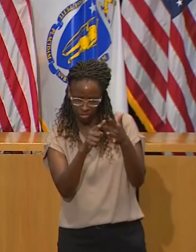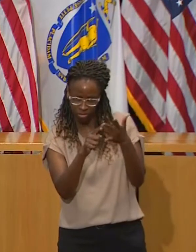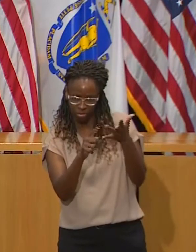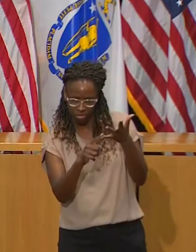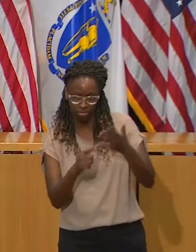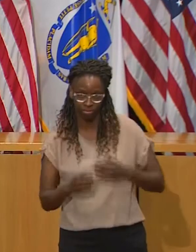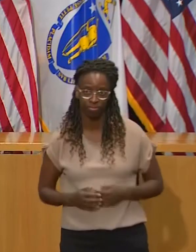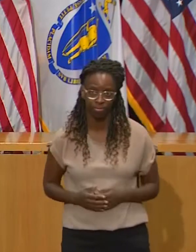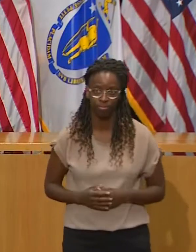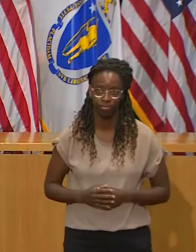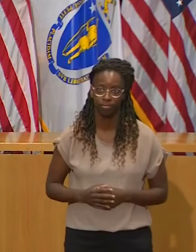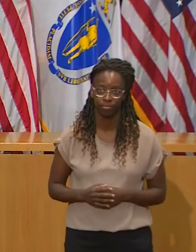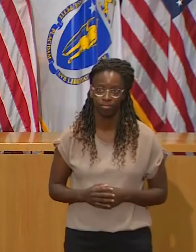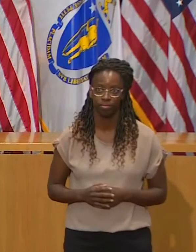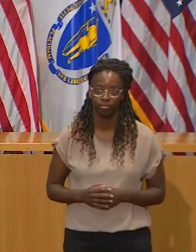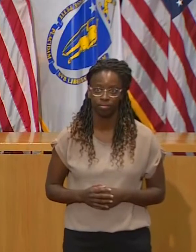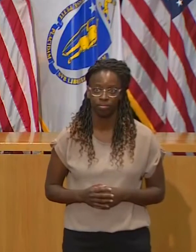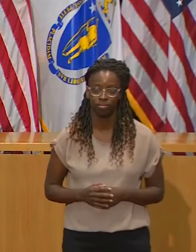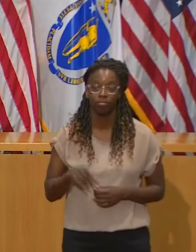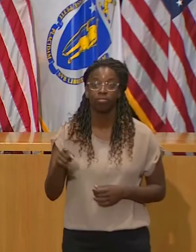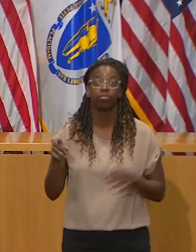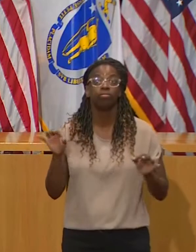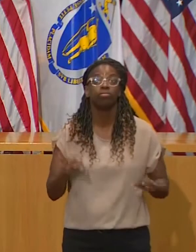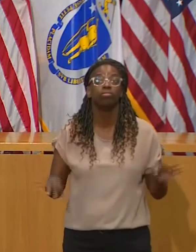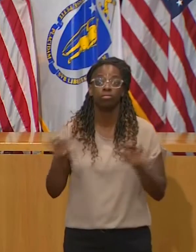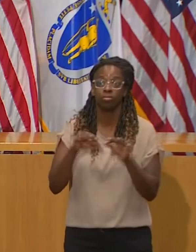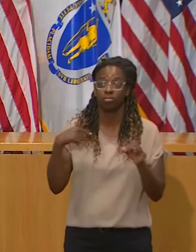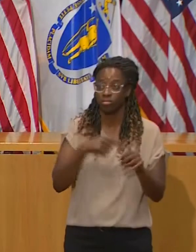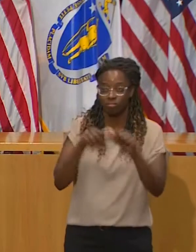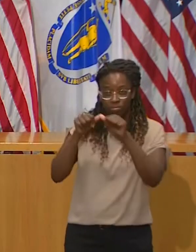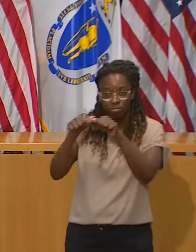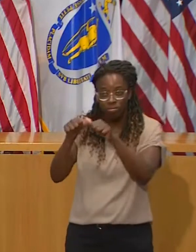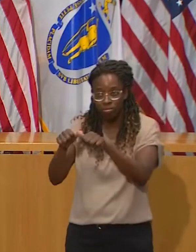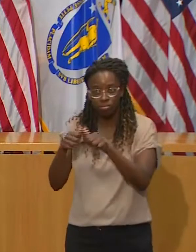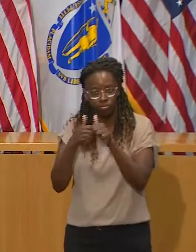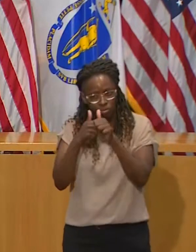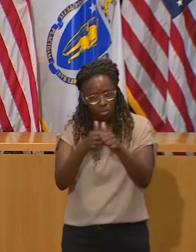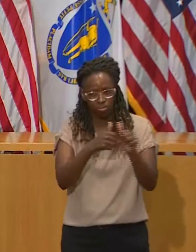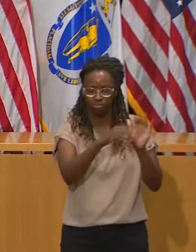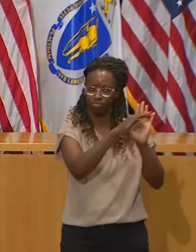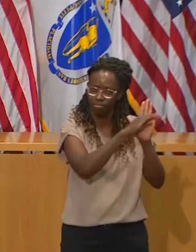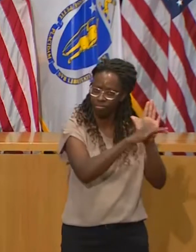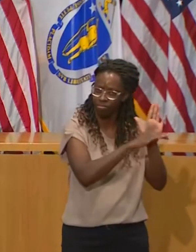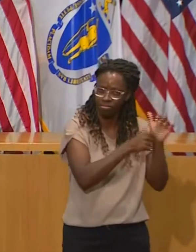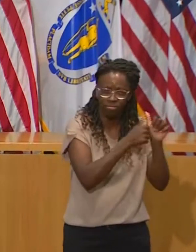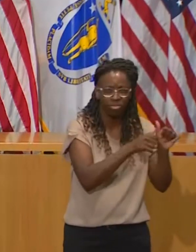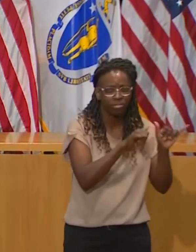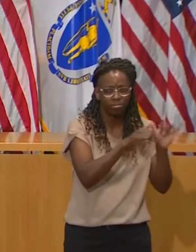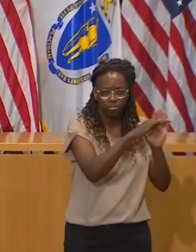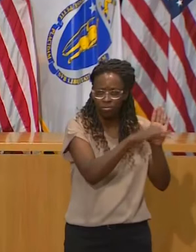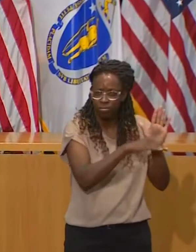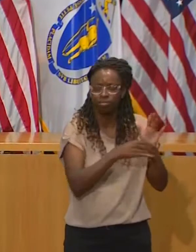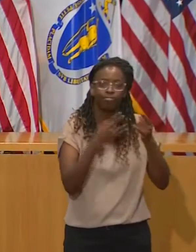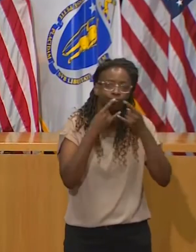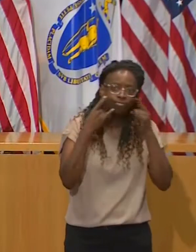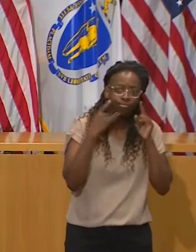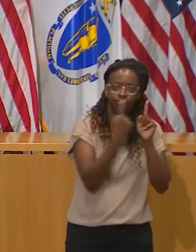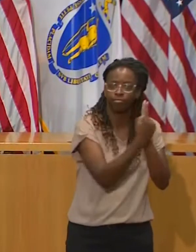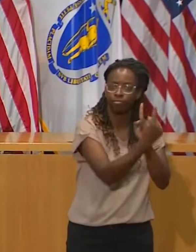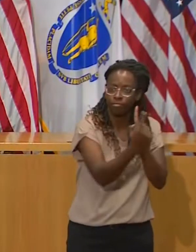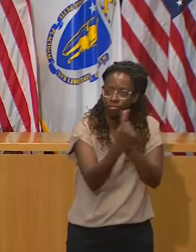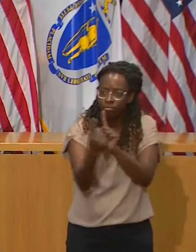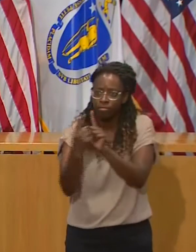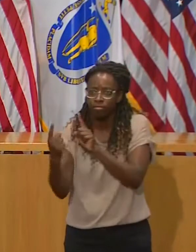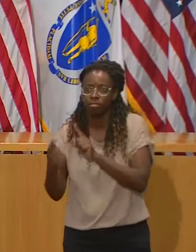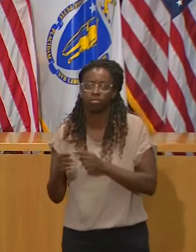important that we continue to work to stay a few steps ahead of it and carefully consider our options and our plans before the